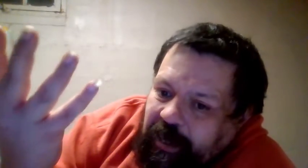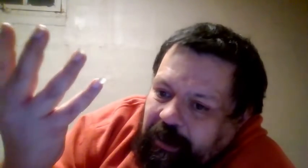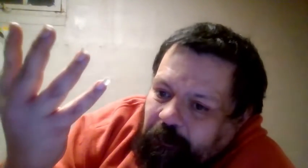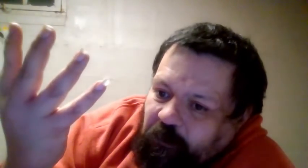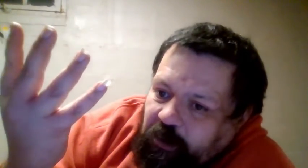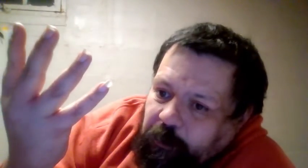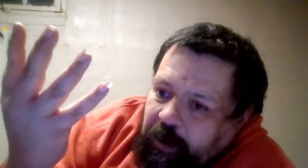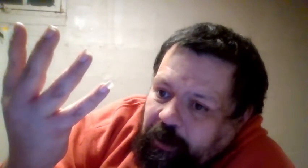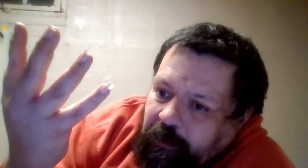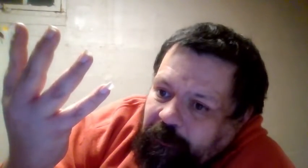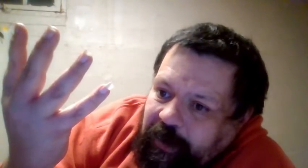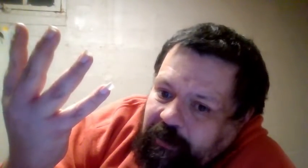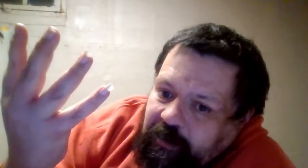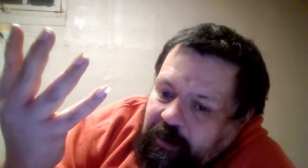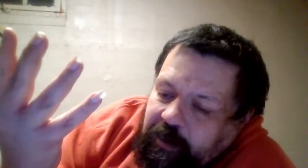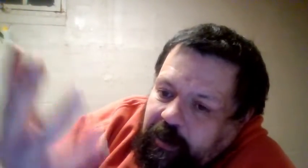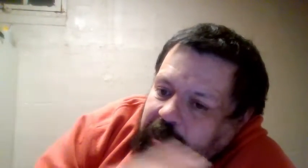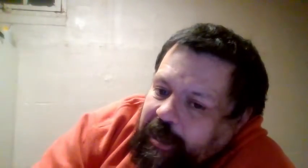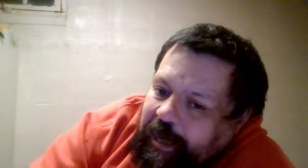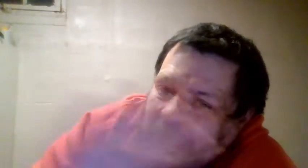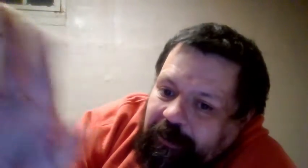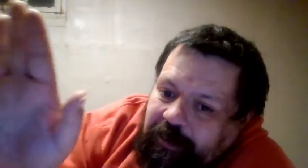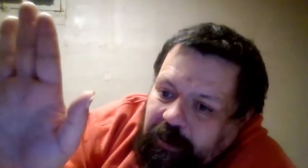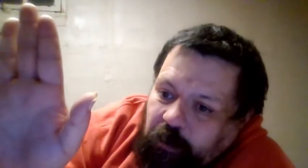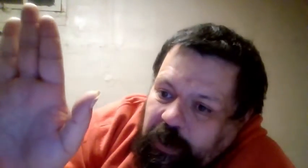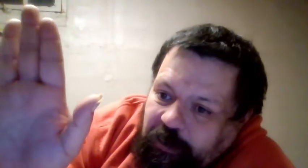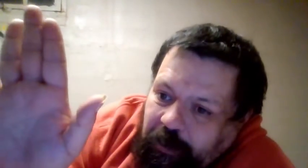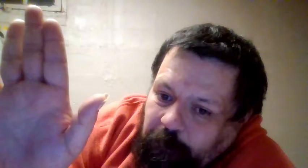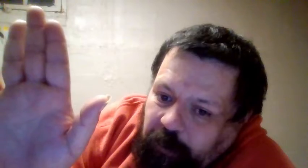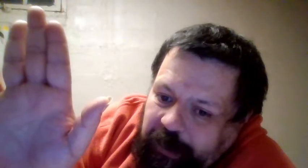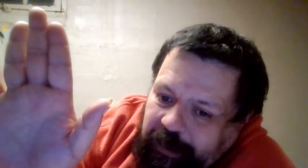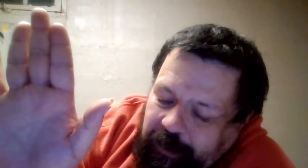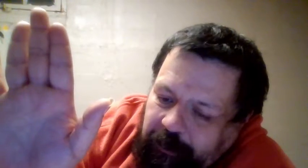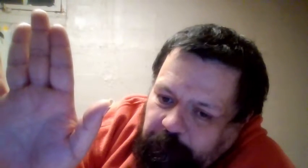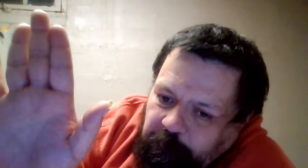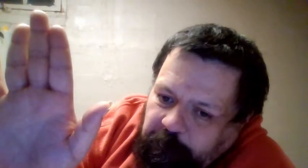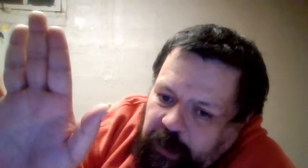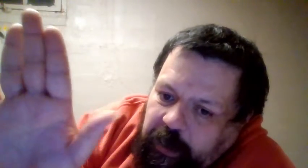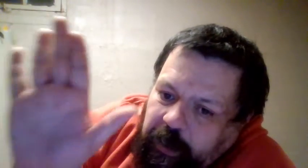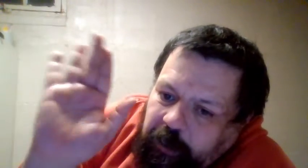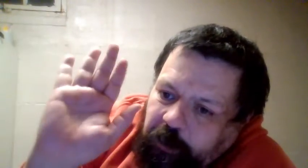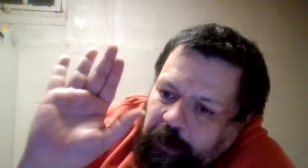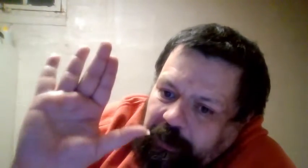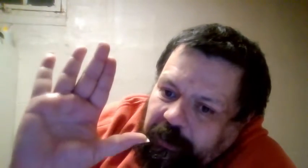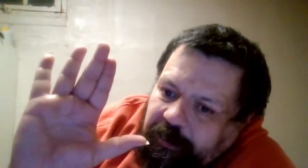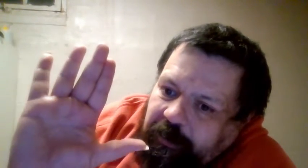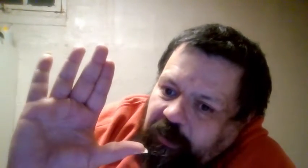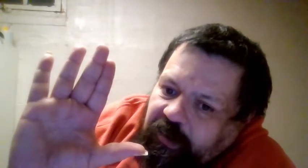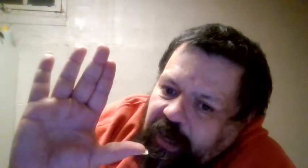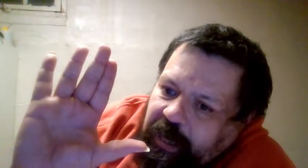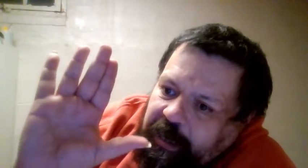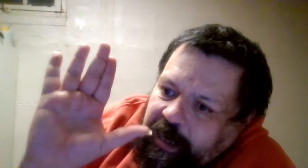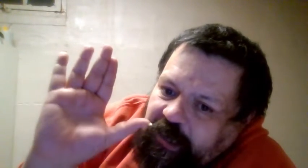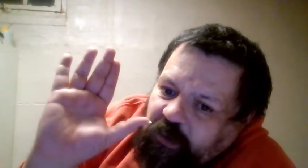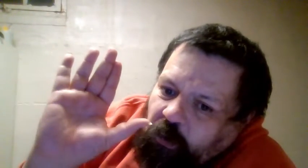taking the first part of your event out of the equation completely. You're basically saying it's